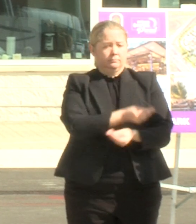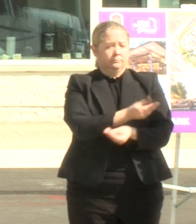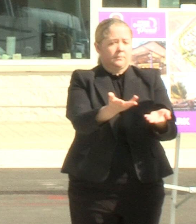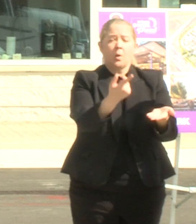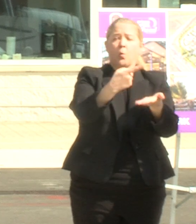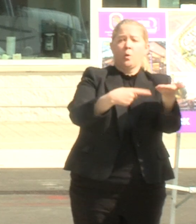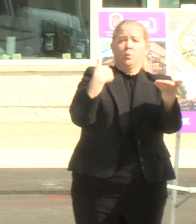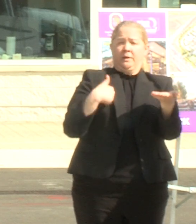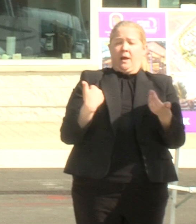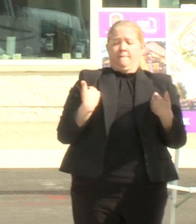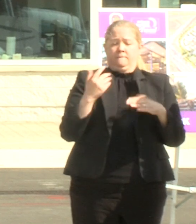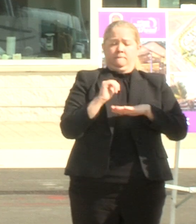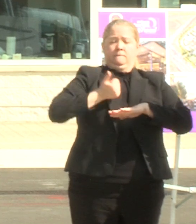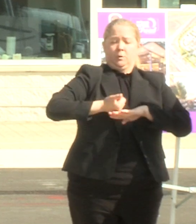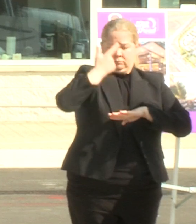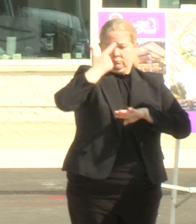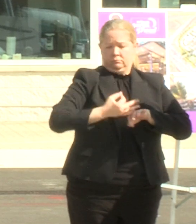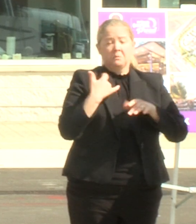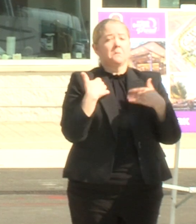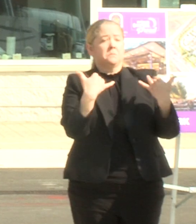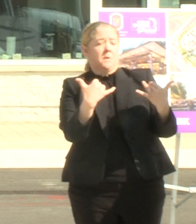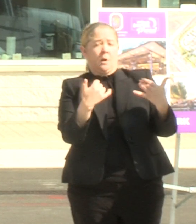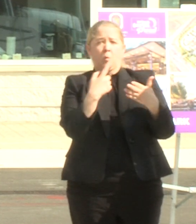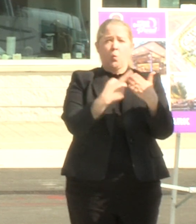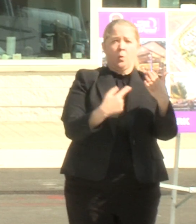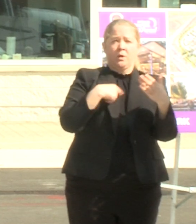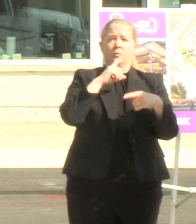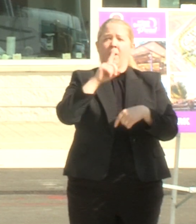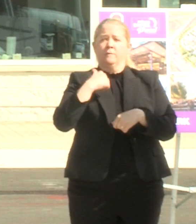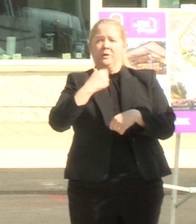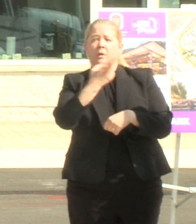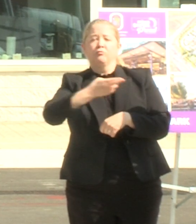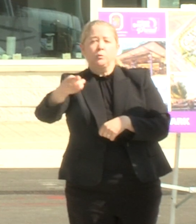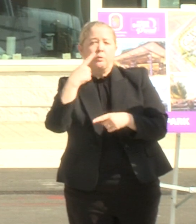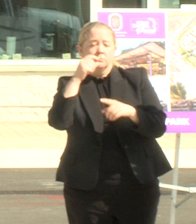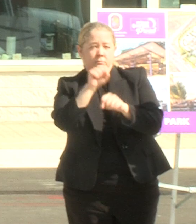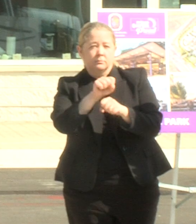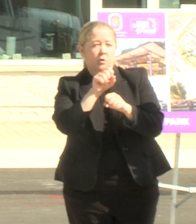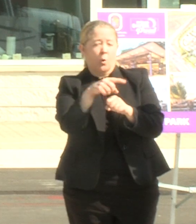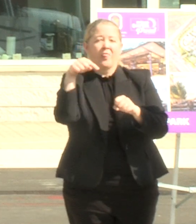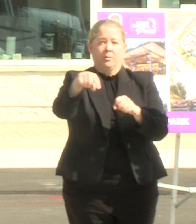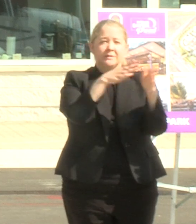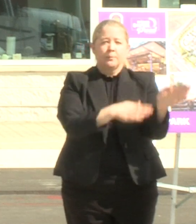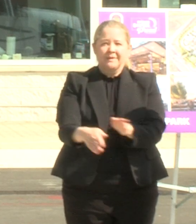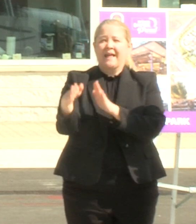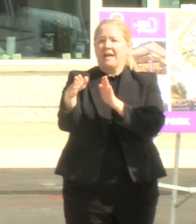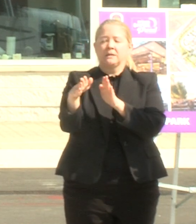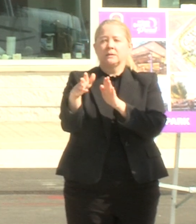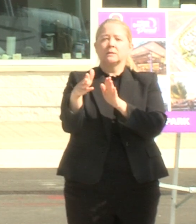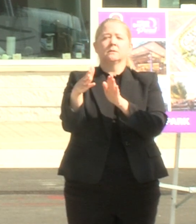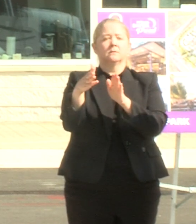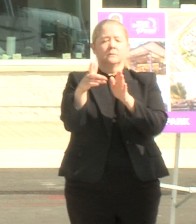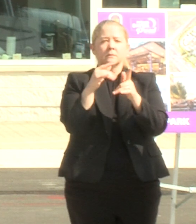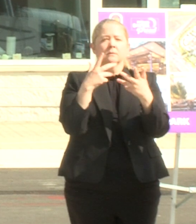with um and here's what we now have real resources for you to see so this isn't planning in a vacuum uh